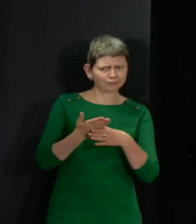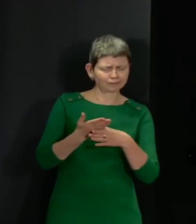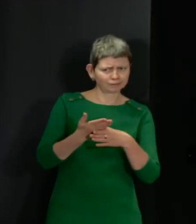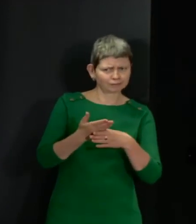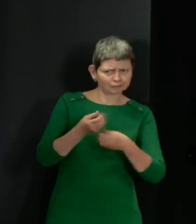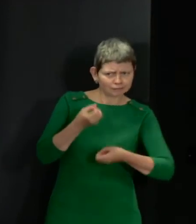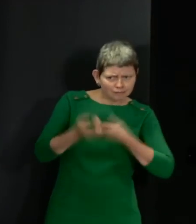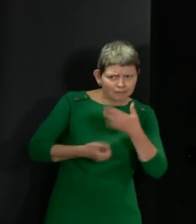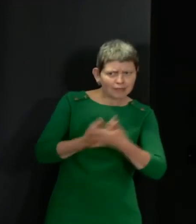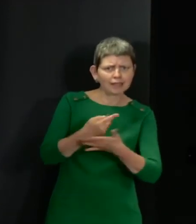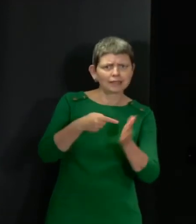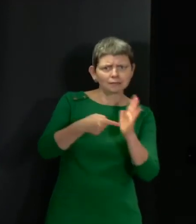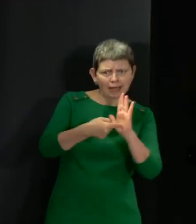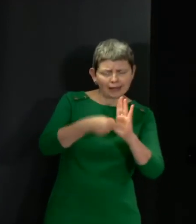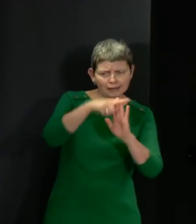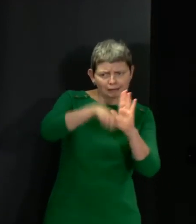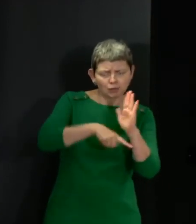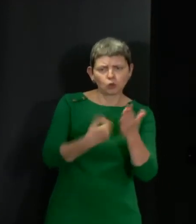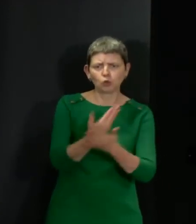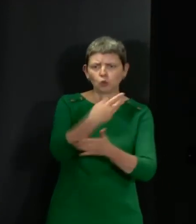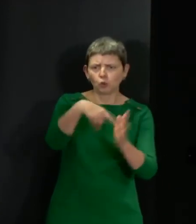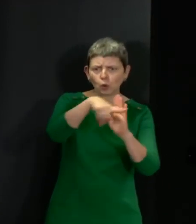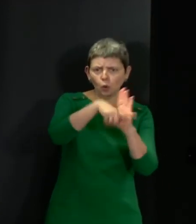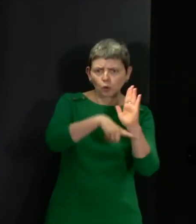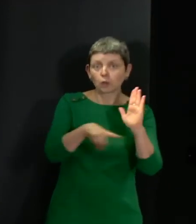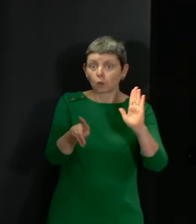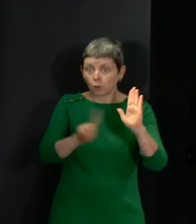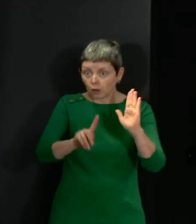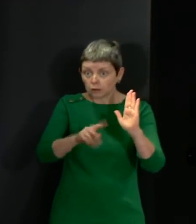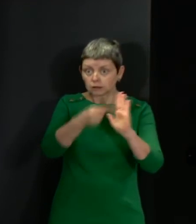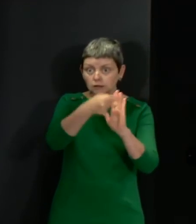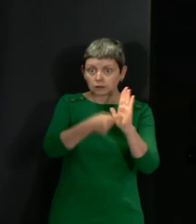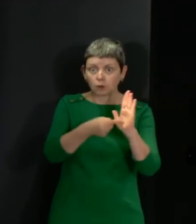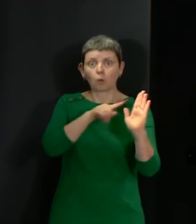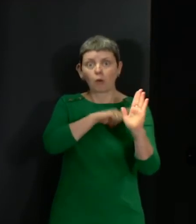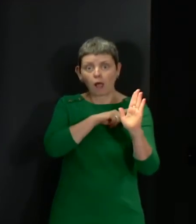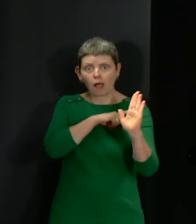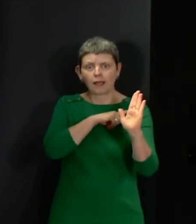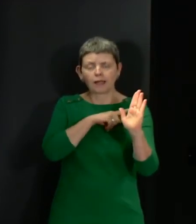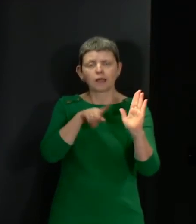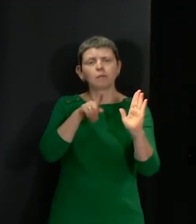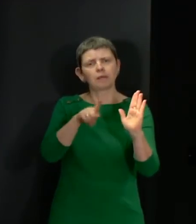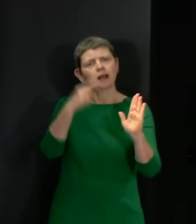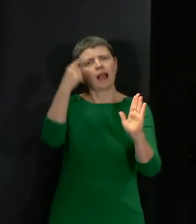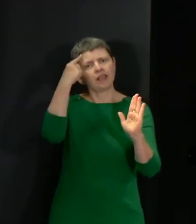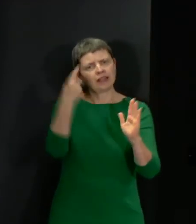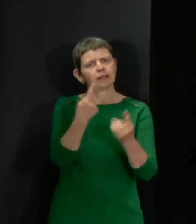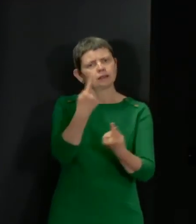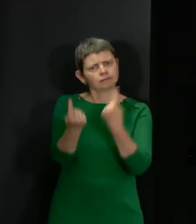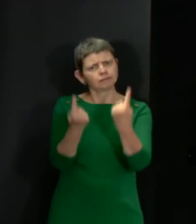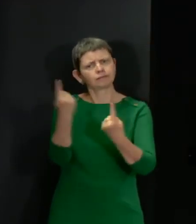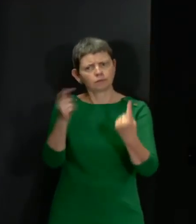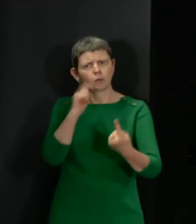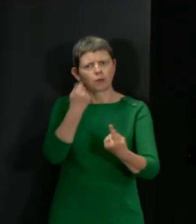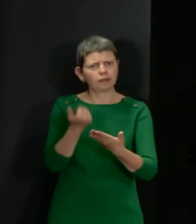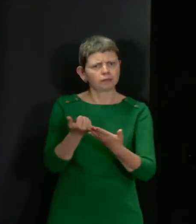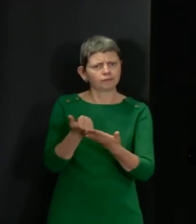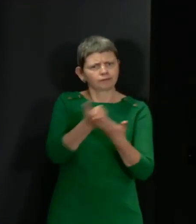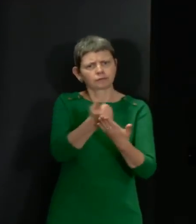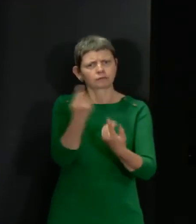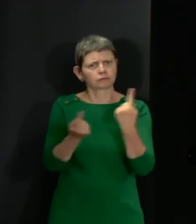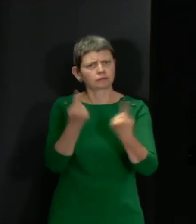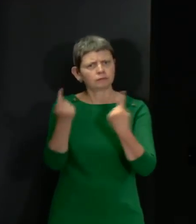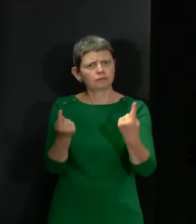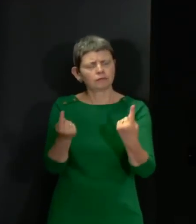the reason for that. But I would expect that people would comply because they know that that's the right thing to do. And I would compare it to some other